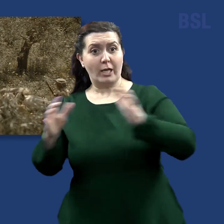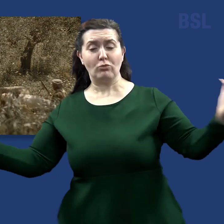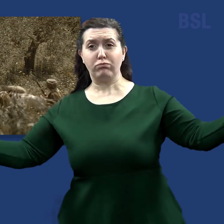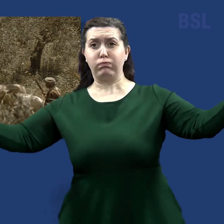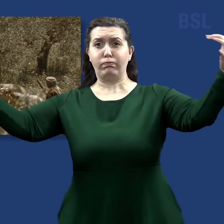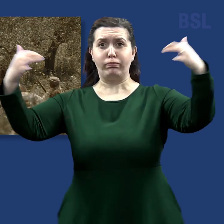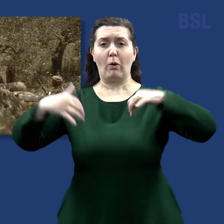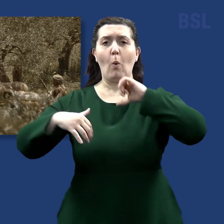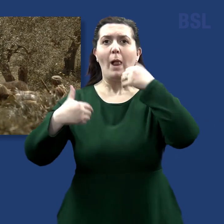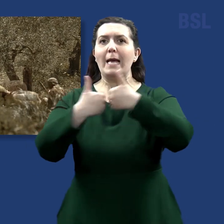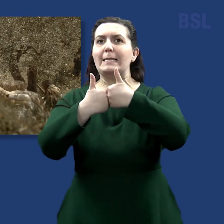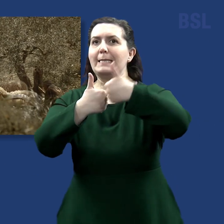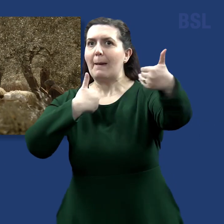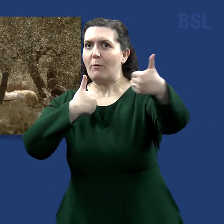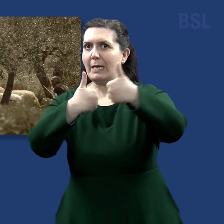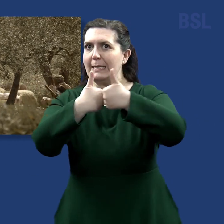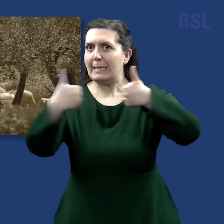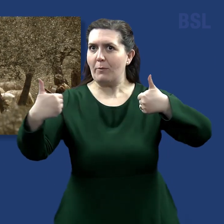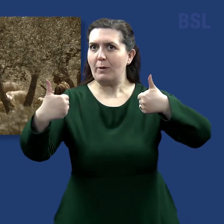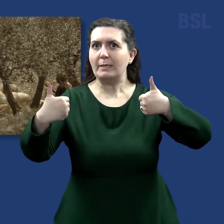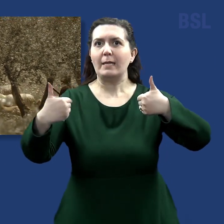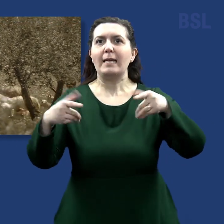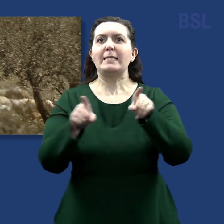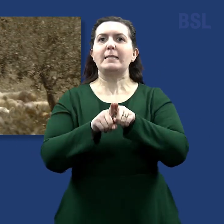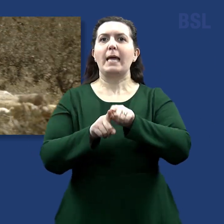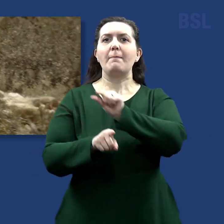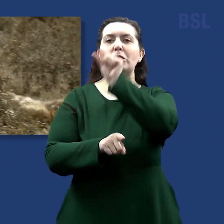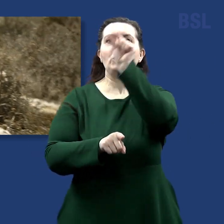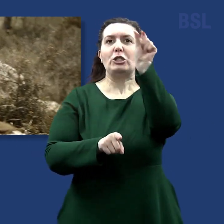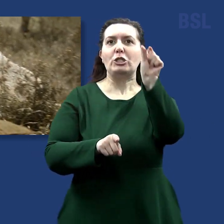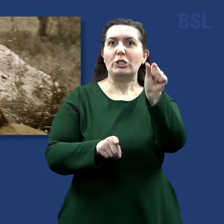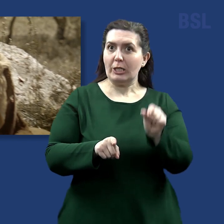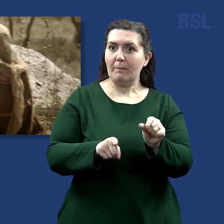and He shall separate them one from another, as a shepherd divided the sheep from the goats.